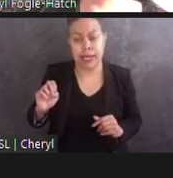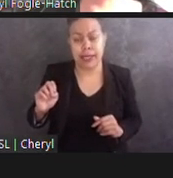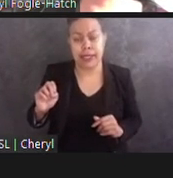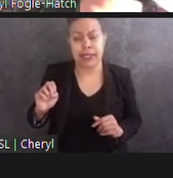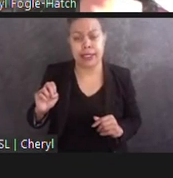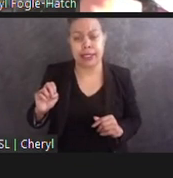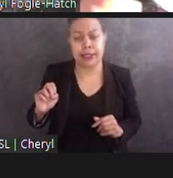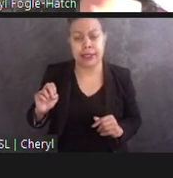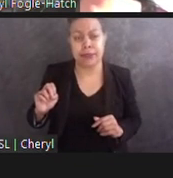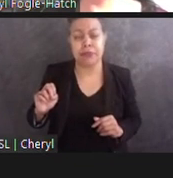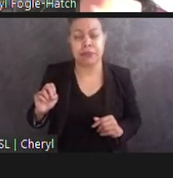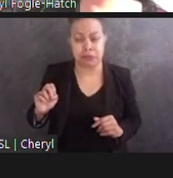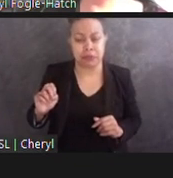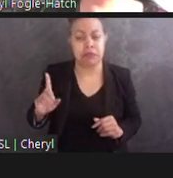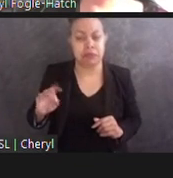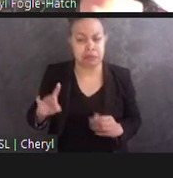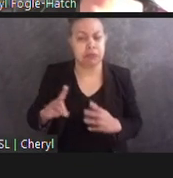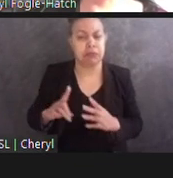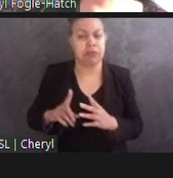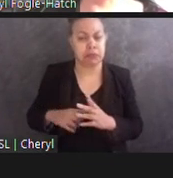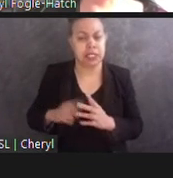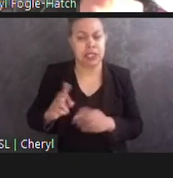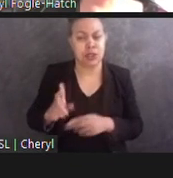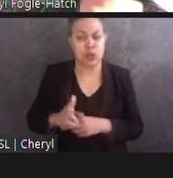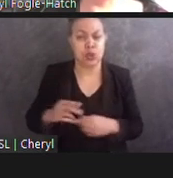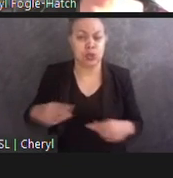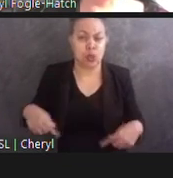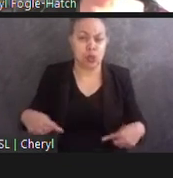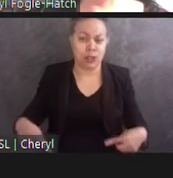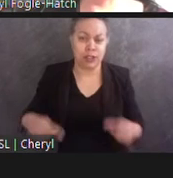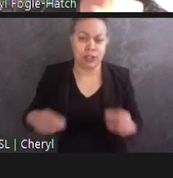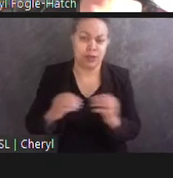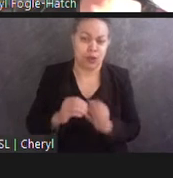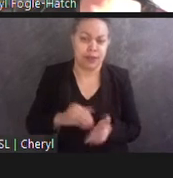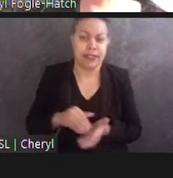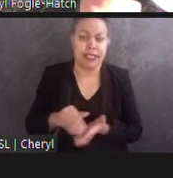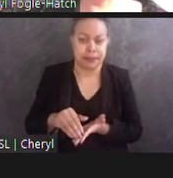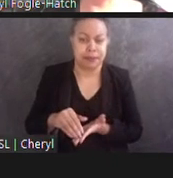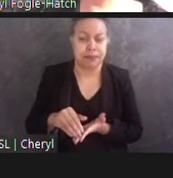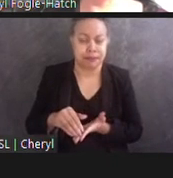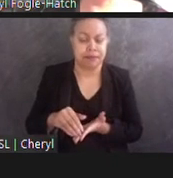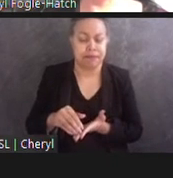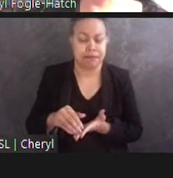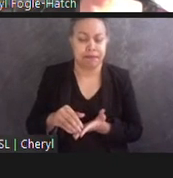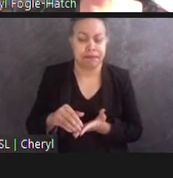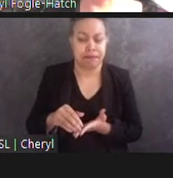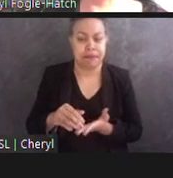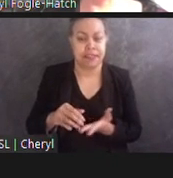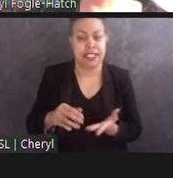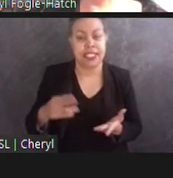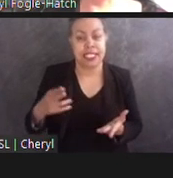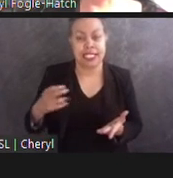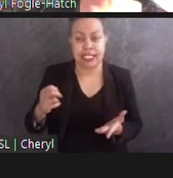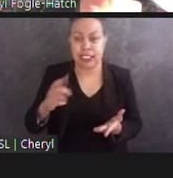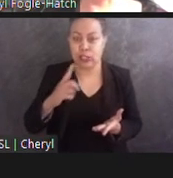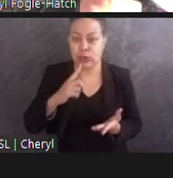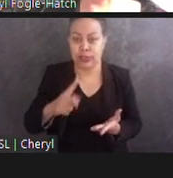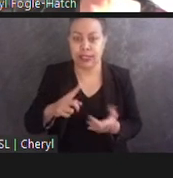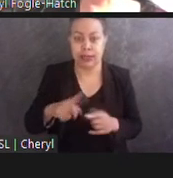began to need to use a wheelchair more and more. And he really used it quite a bit. And at the same